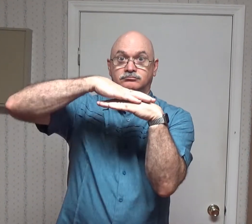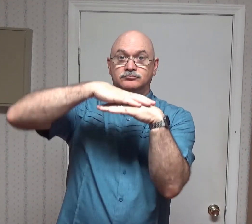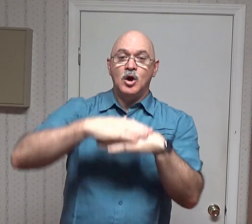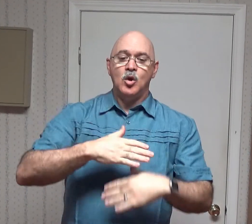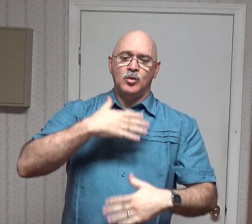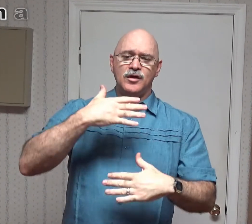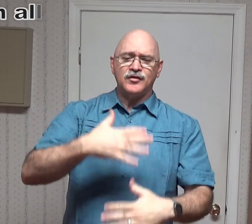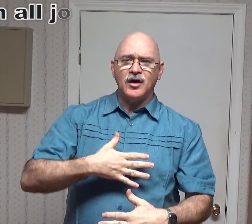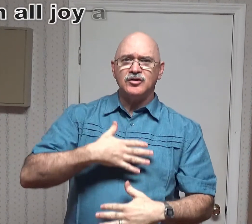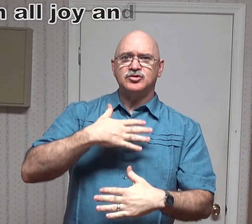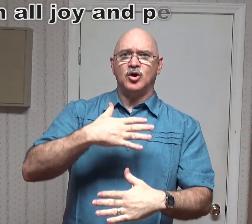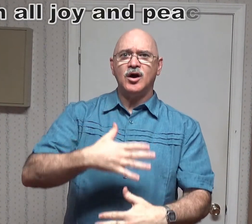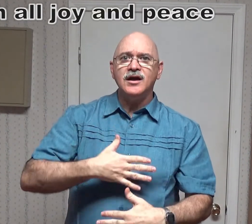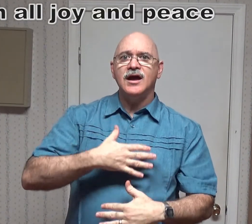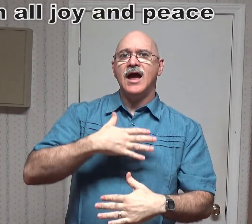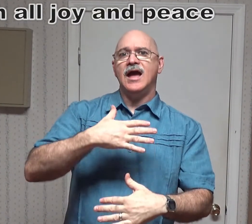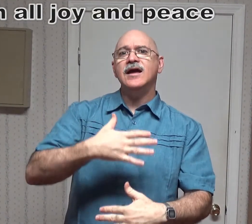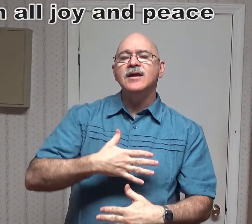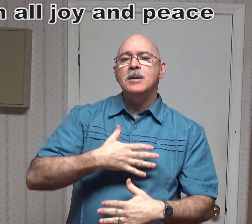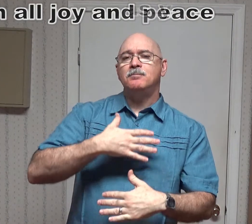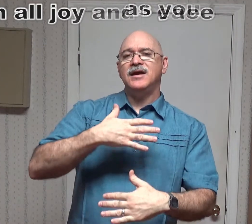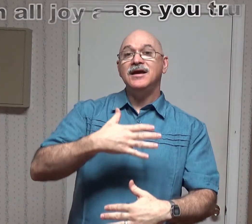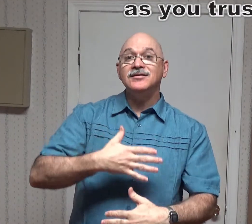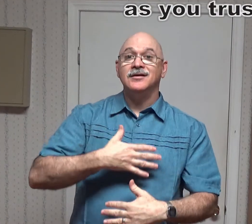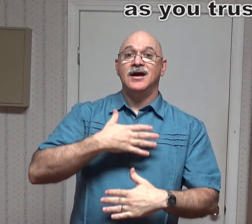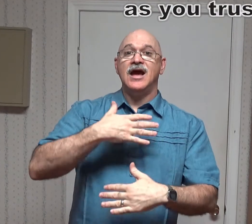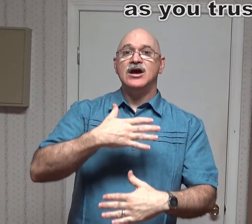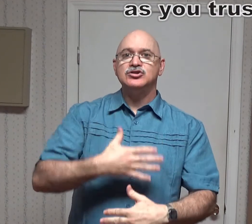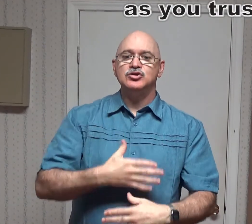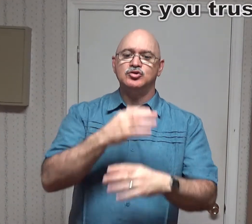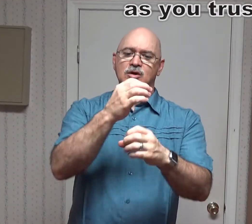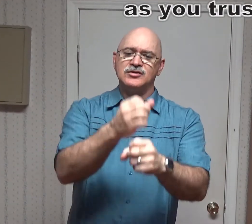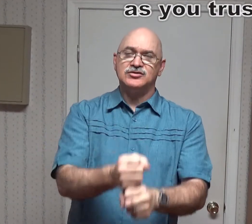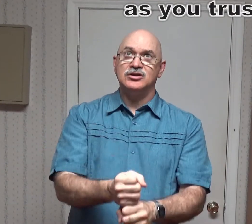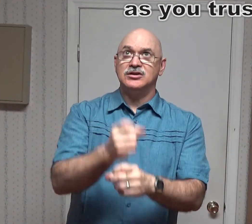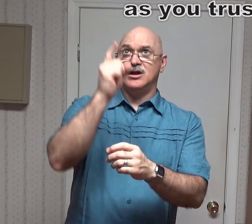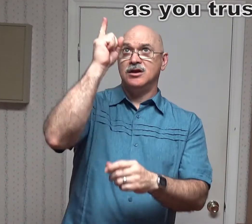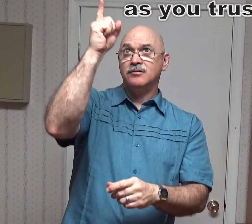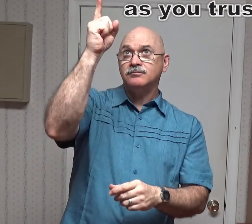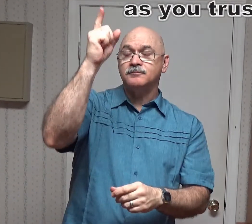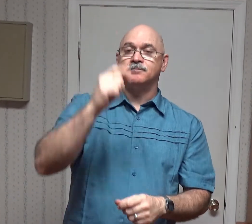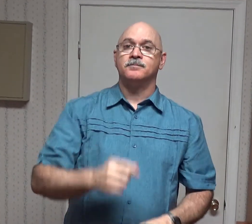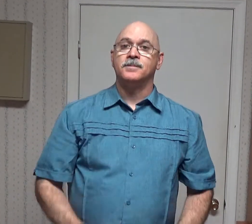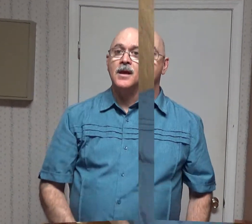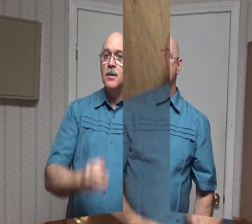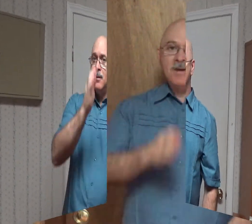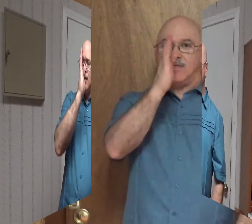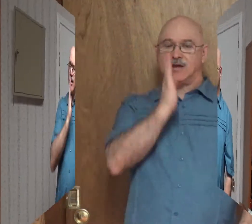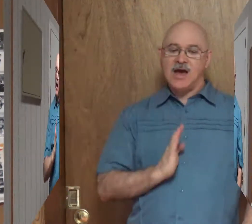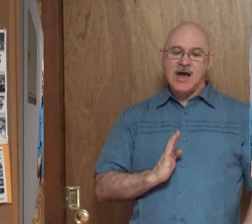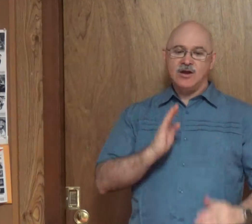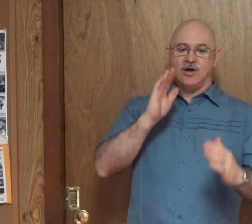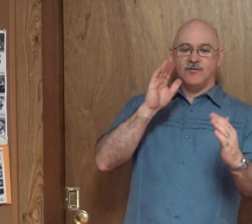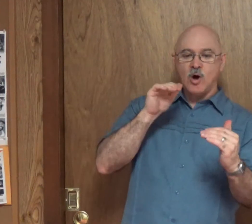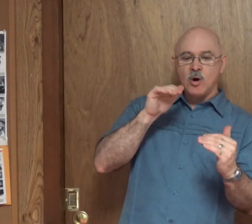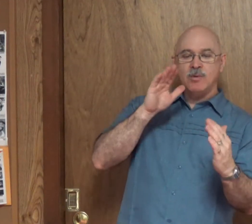With all joy and peace as you trust in Him May the God of Hope